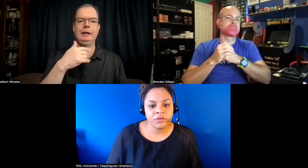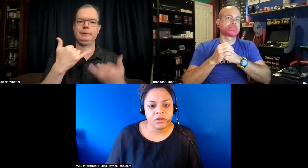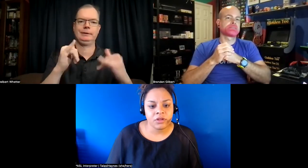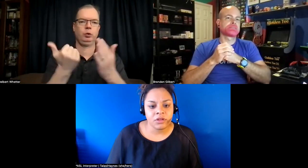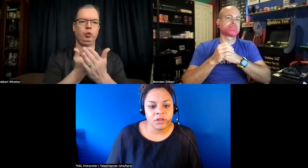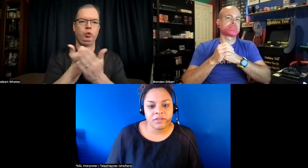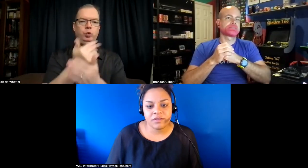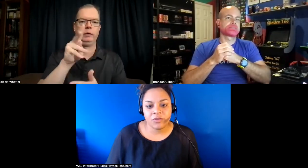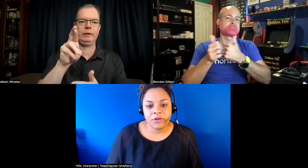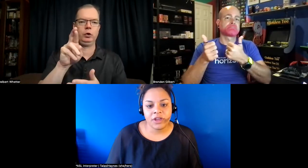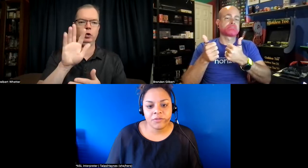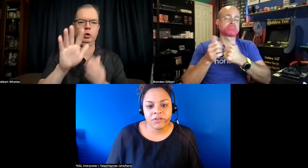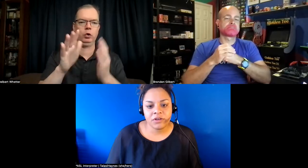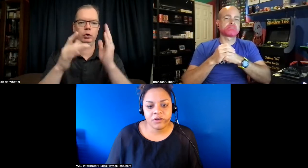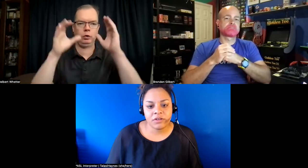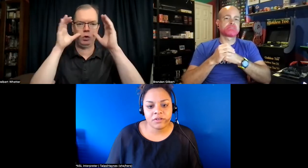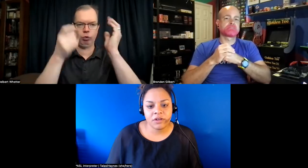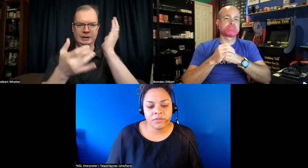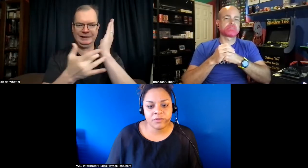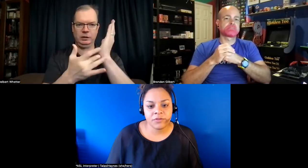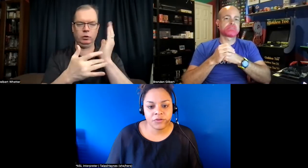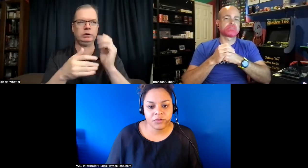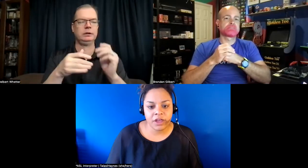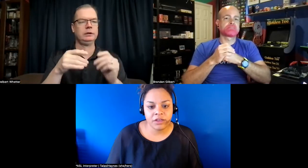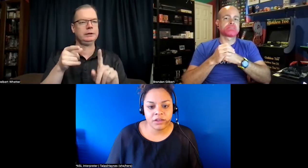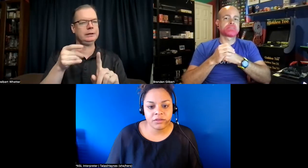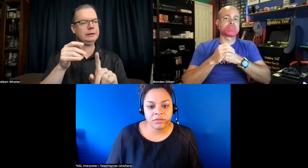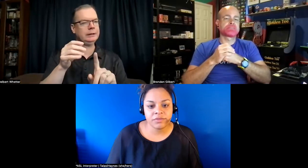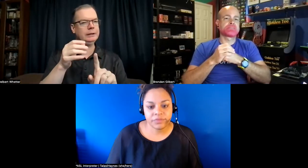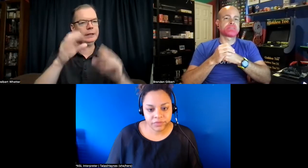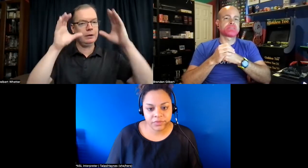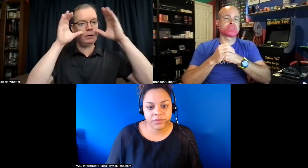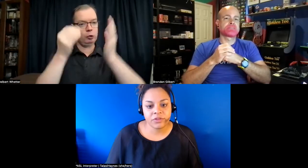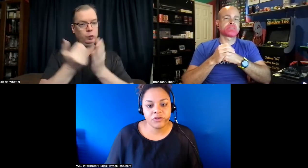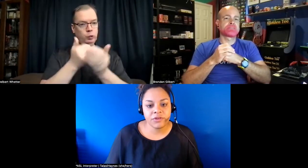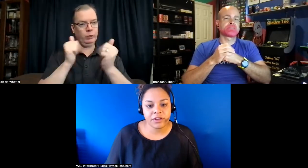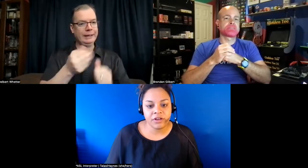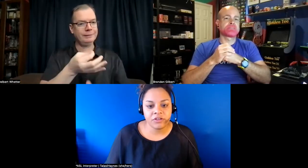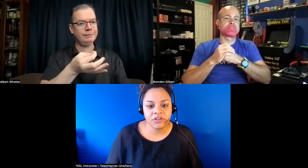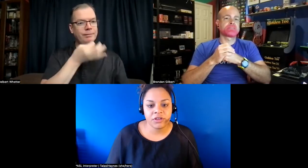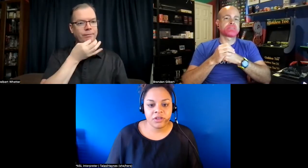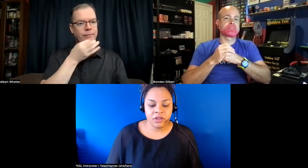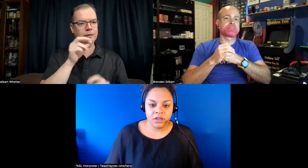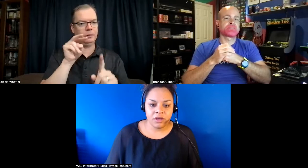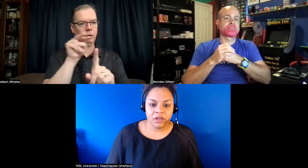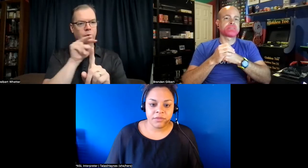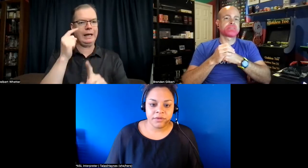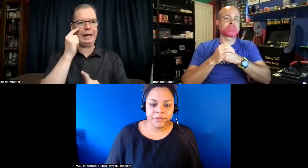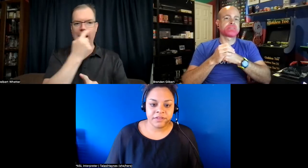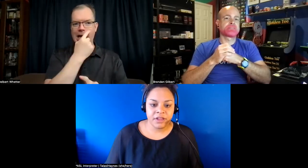this is still very yeah i'm still curious um with virtual reality the newest technology um is it able